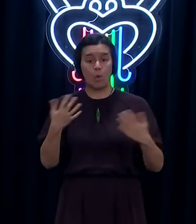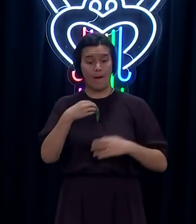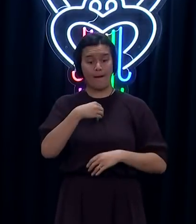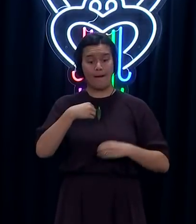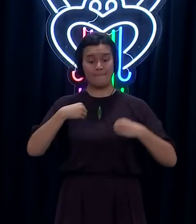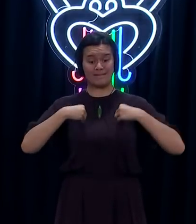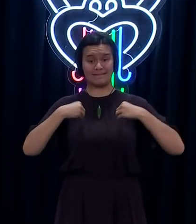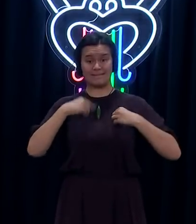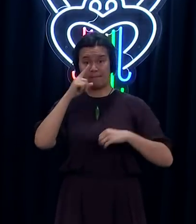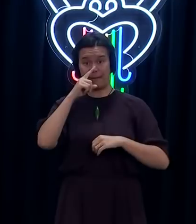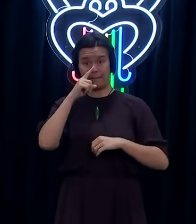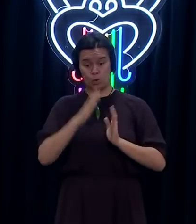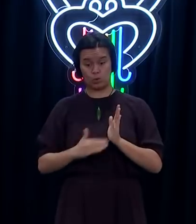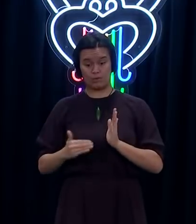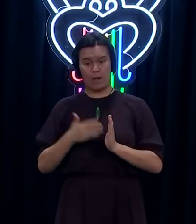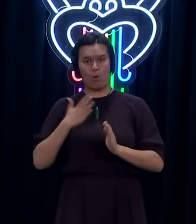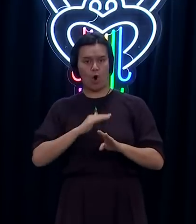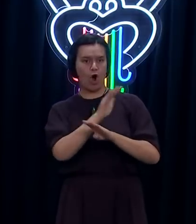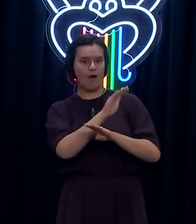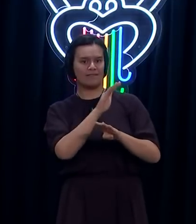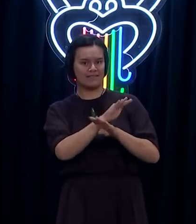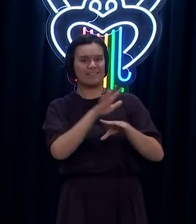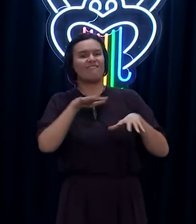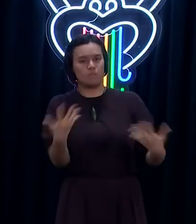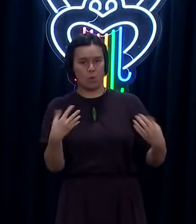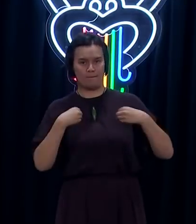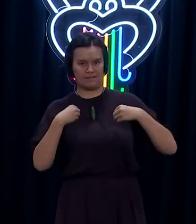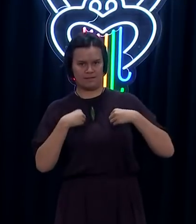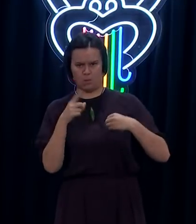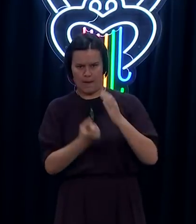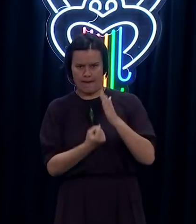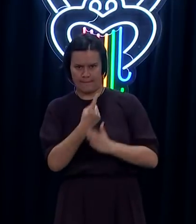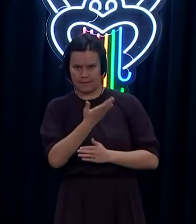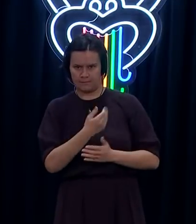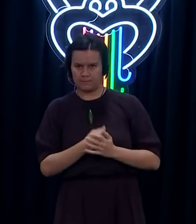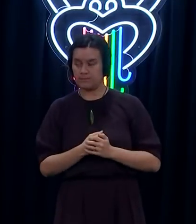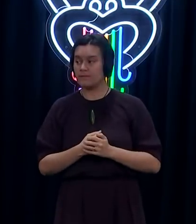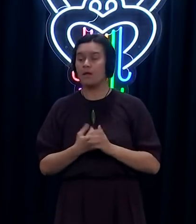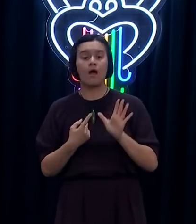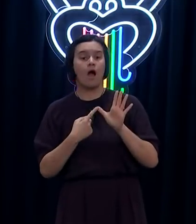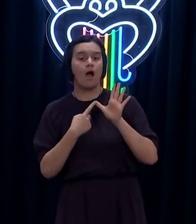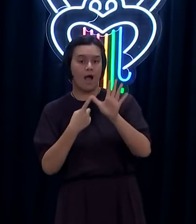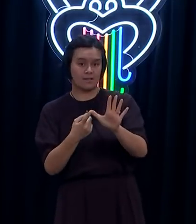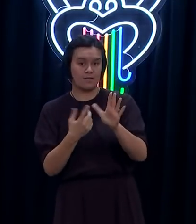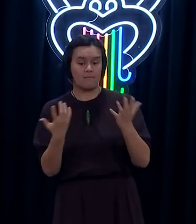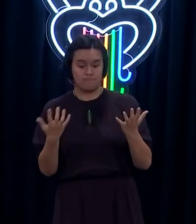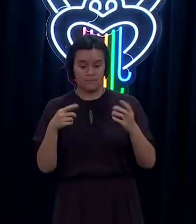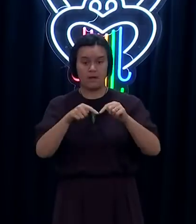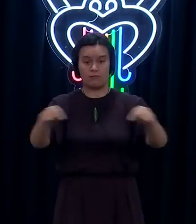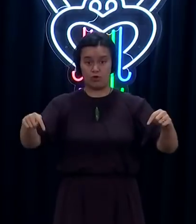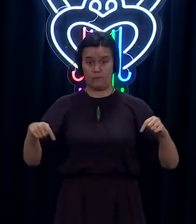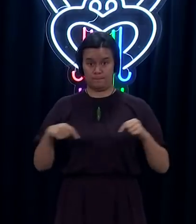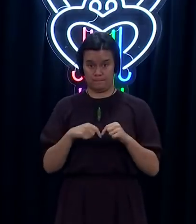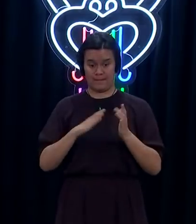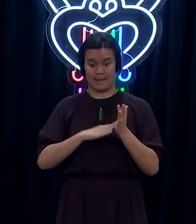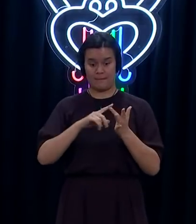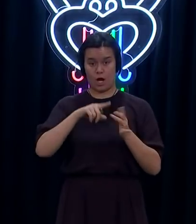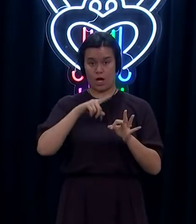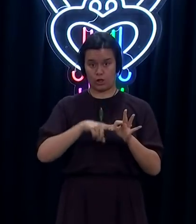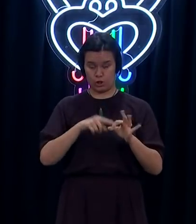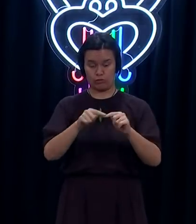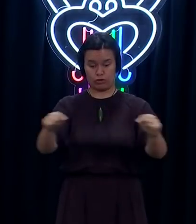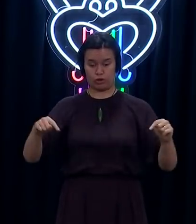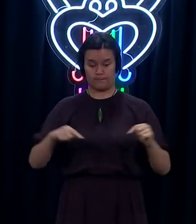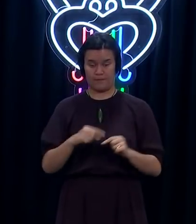always run a system that has meant that we have used, of course, the vast majority of our rooms, but you can see from this most recent